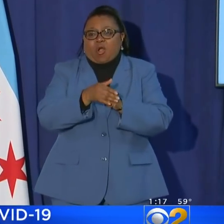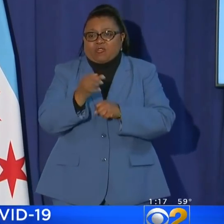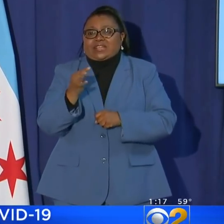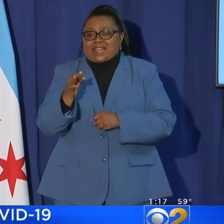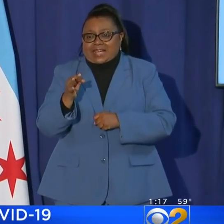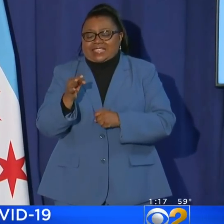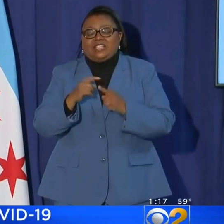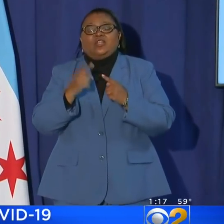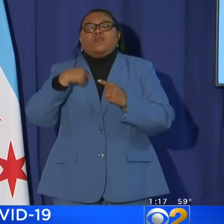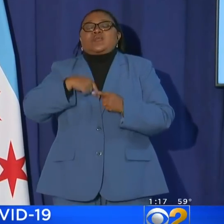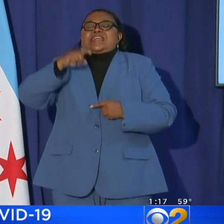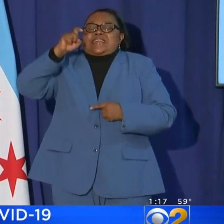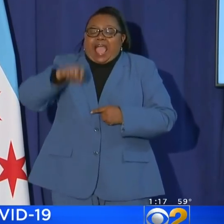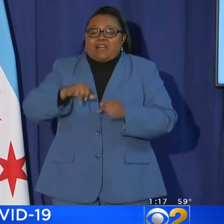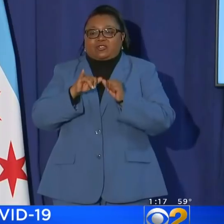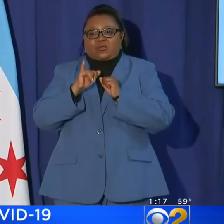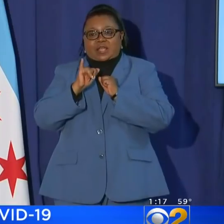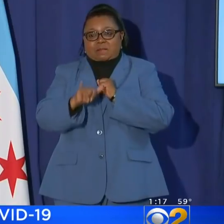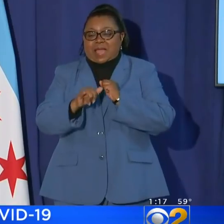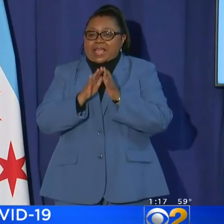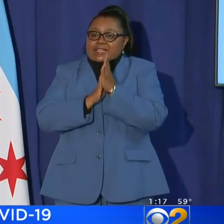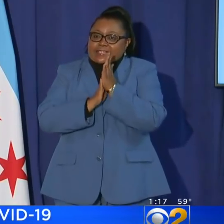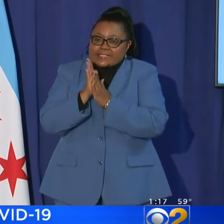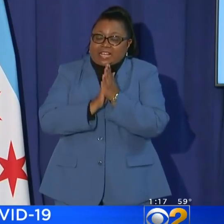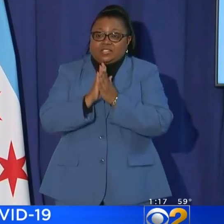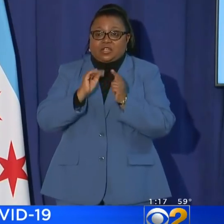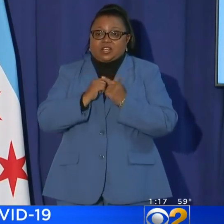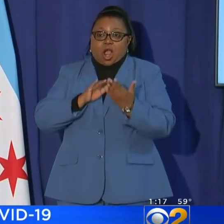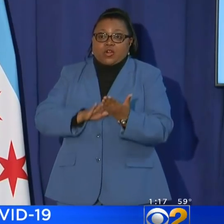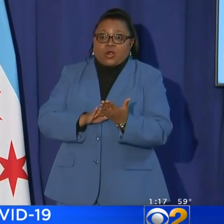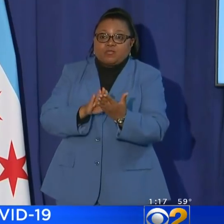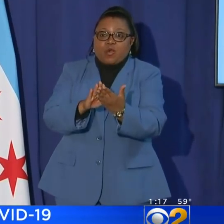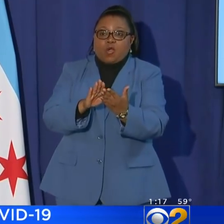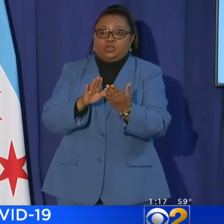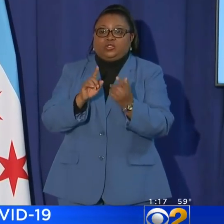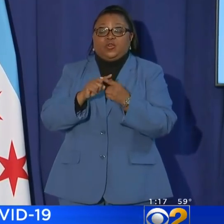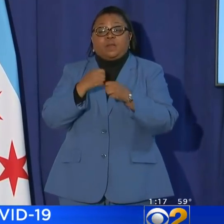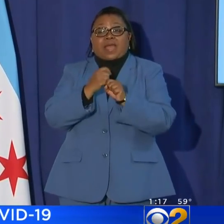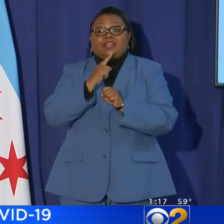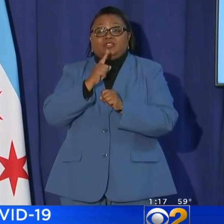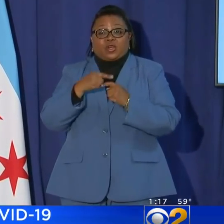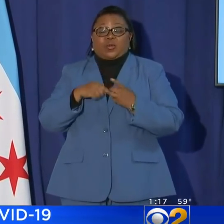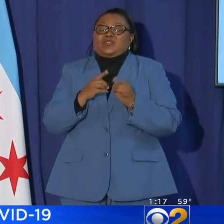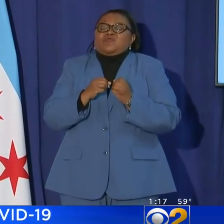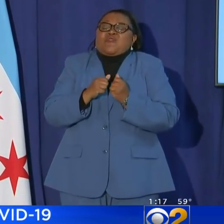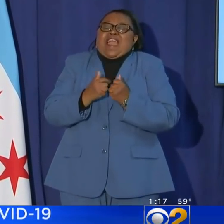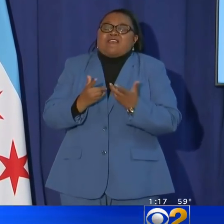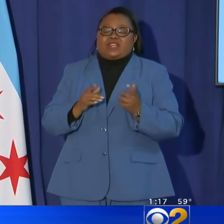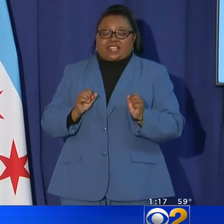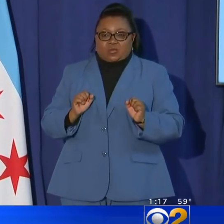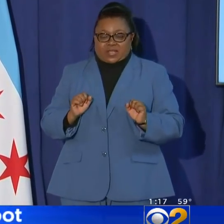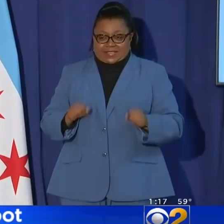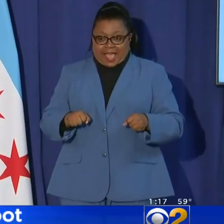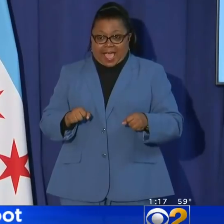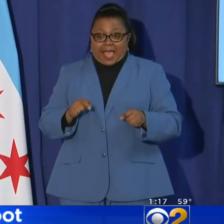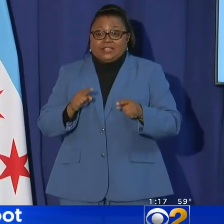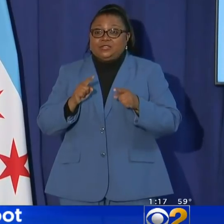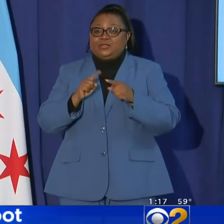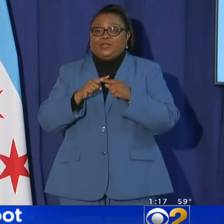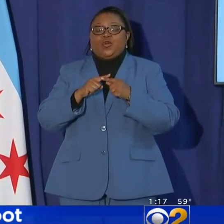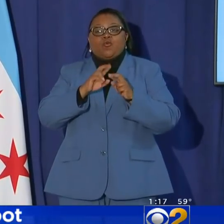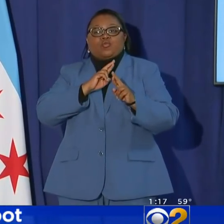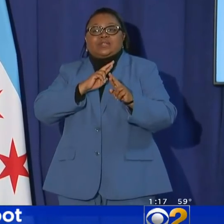-19. So we have to remain diligent in our approach to making sure that we do everything that we can to